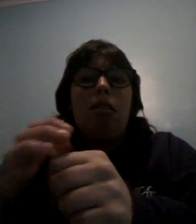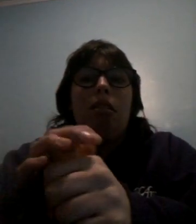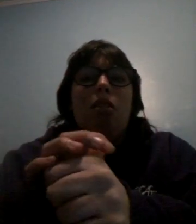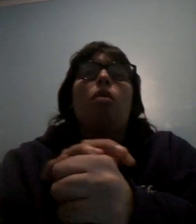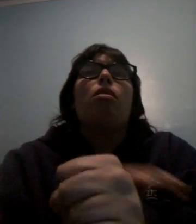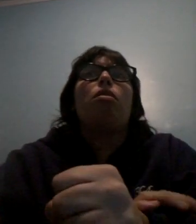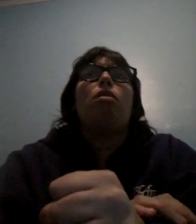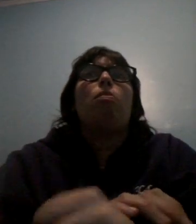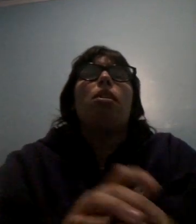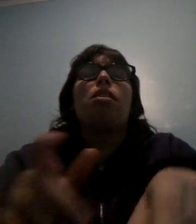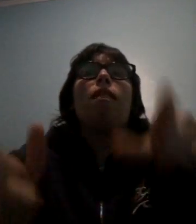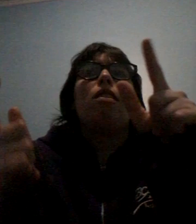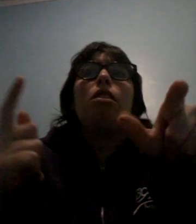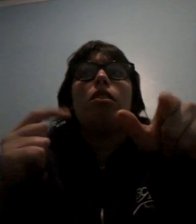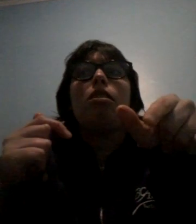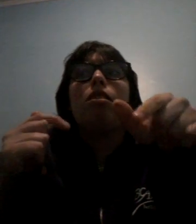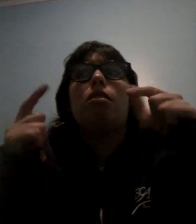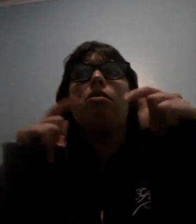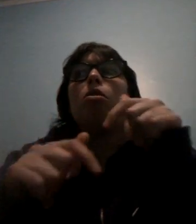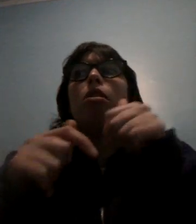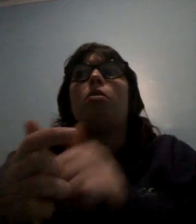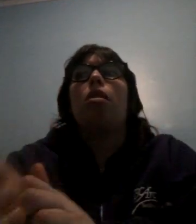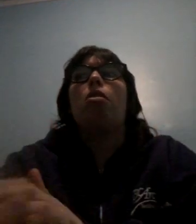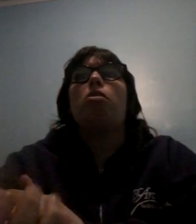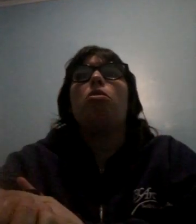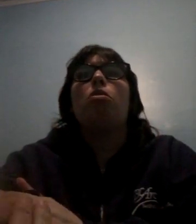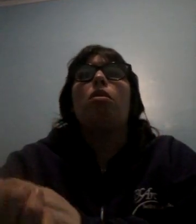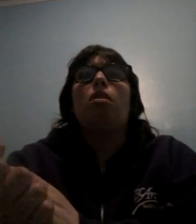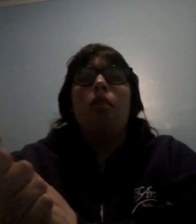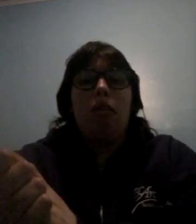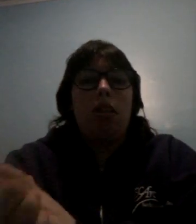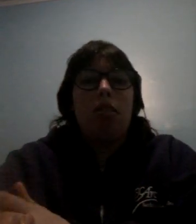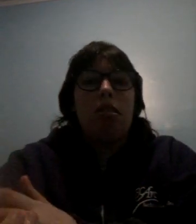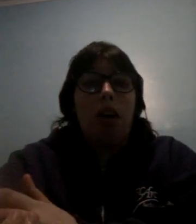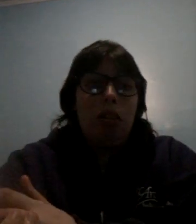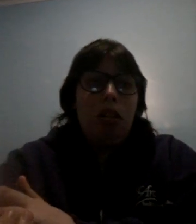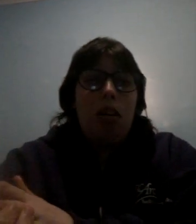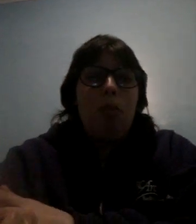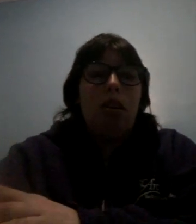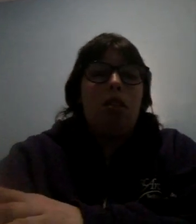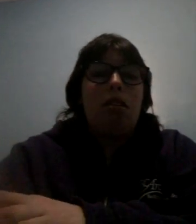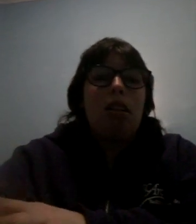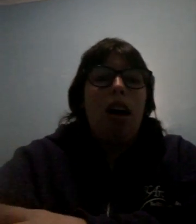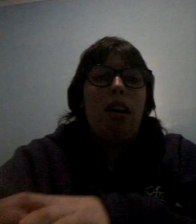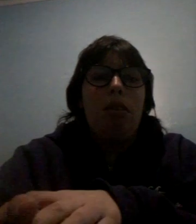well the beginning of the year January 2022 freaking sucked because I